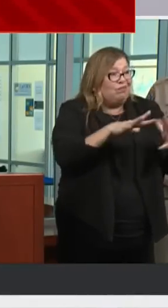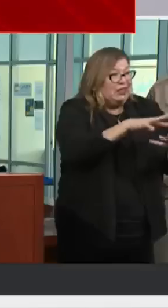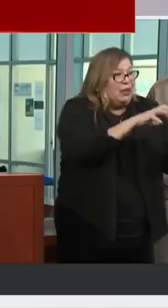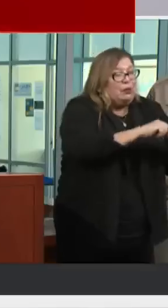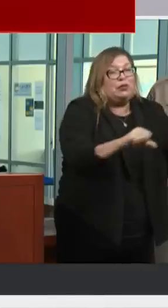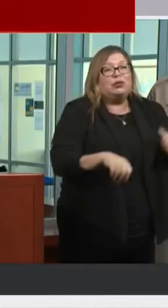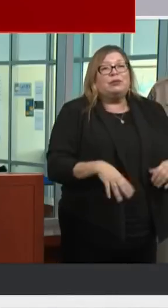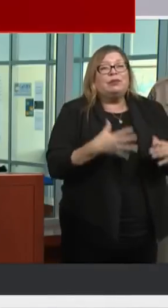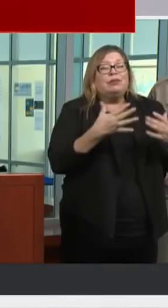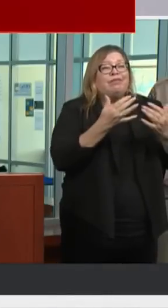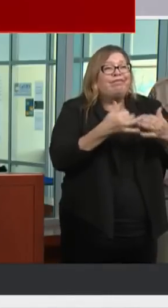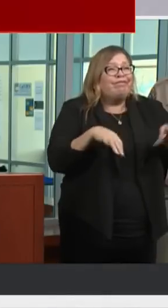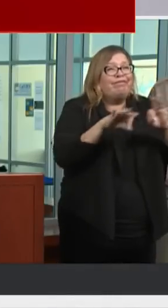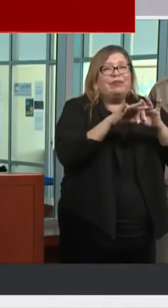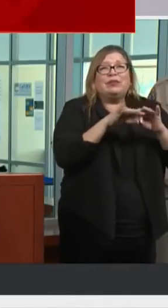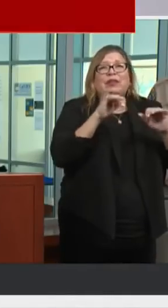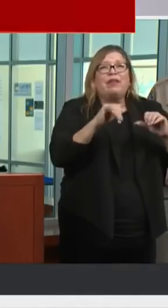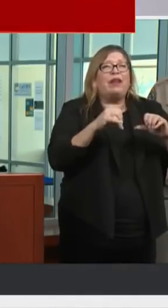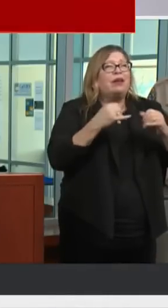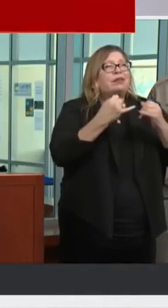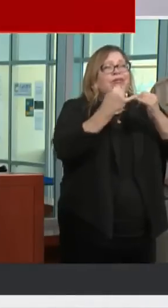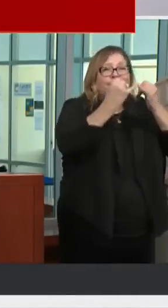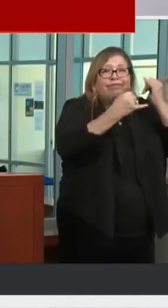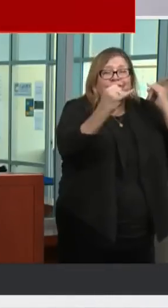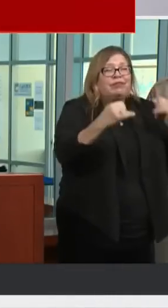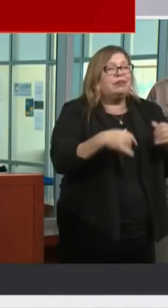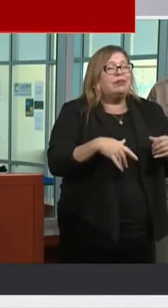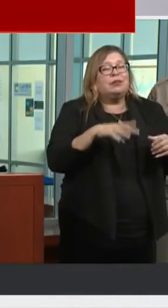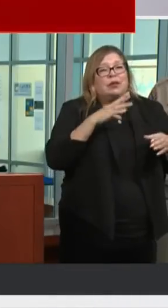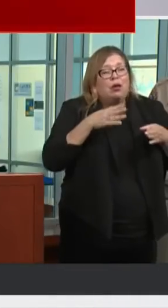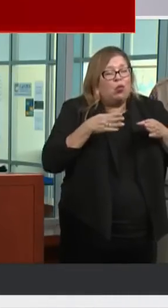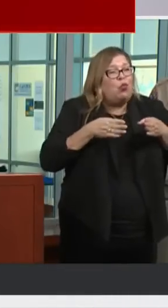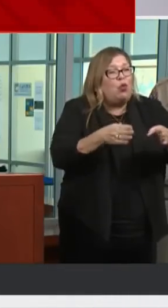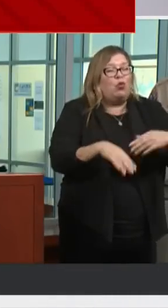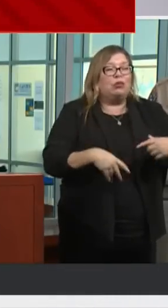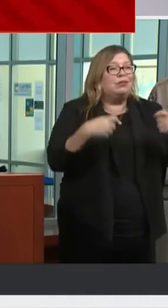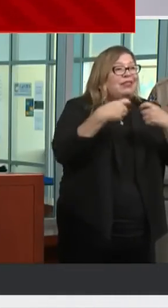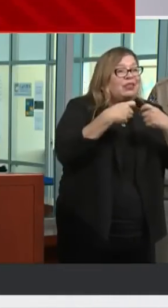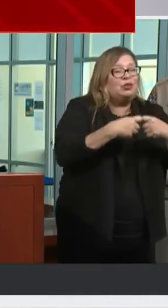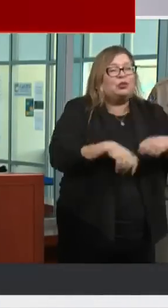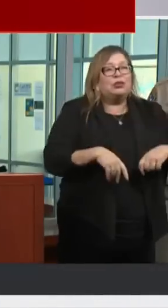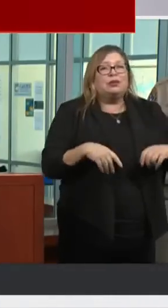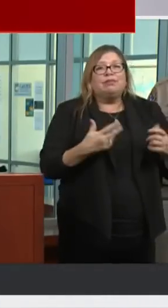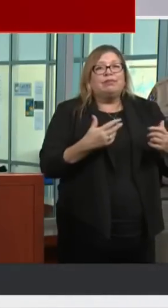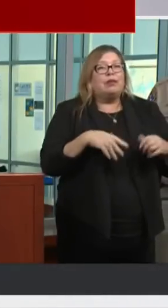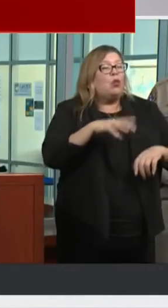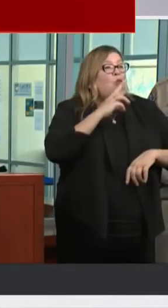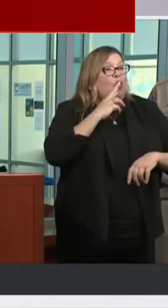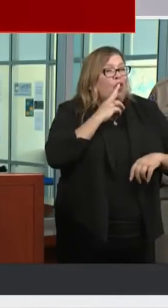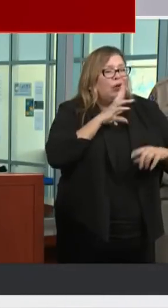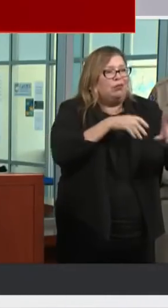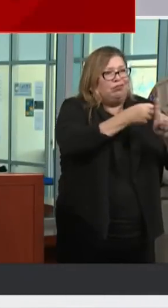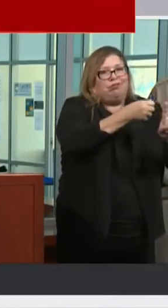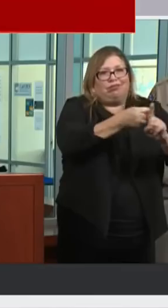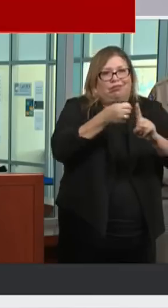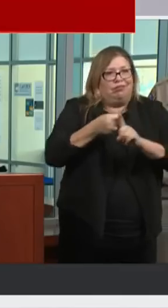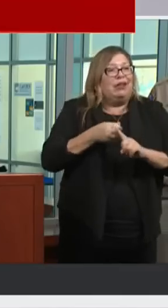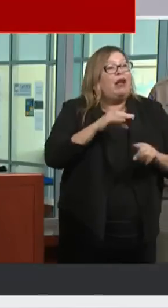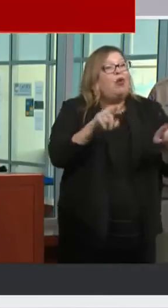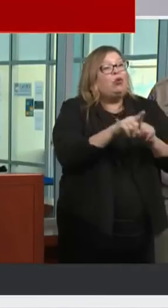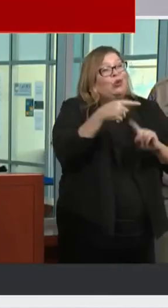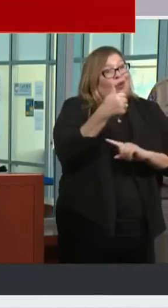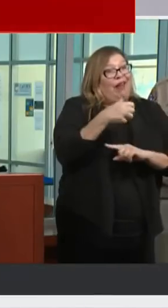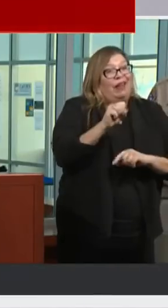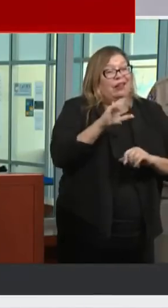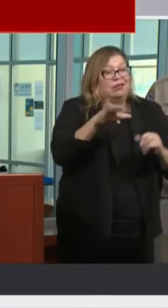critical infrastructure and lifelines, so water, power, and gas lines.